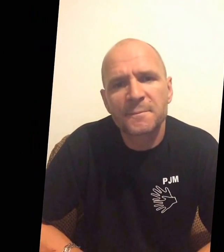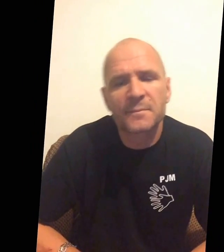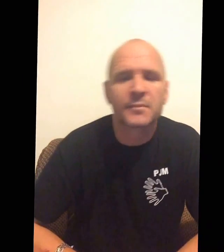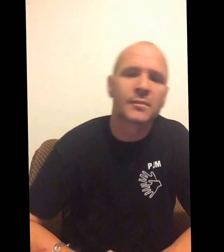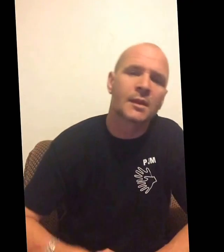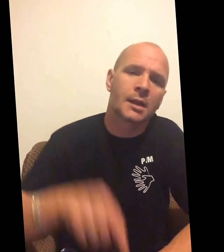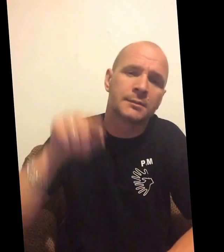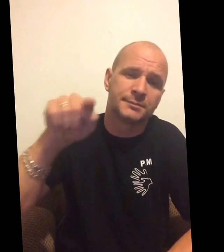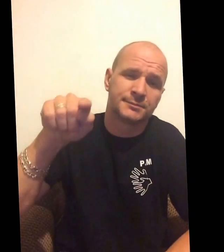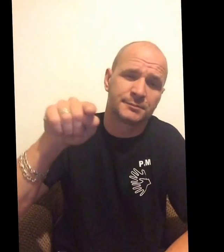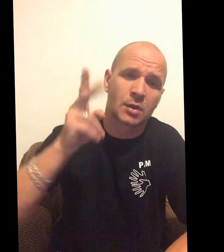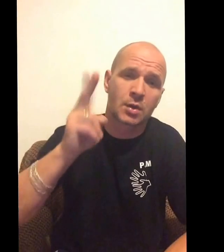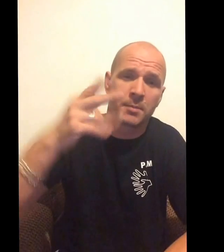The predictable